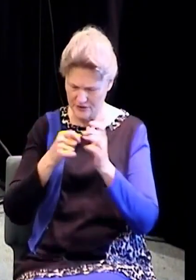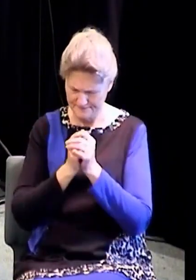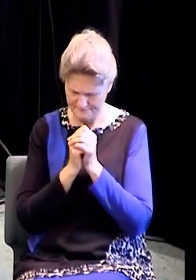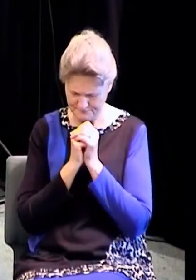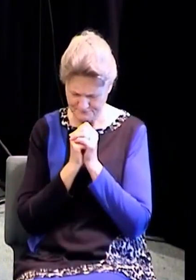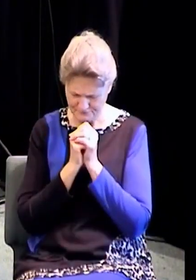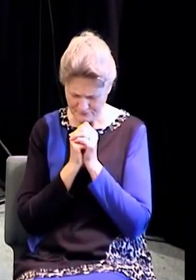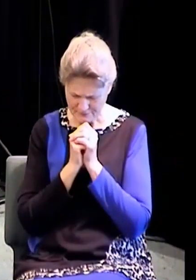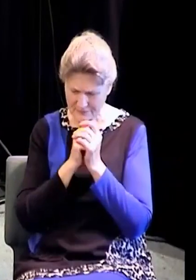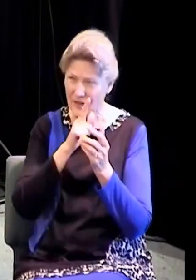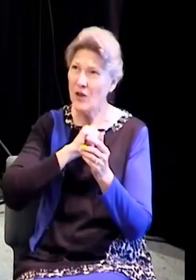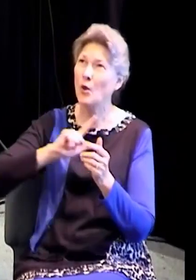we love your Word.